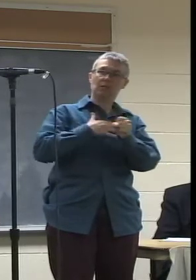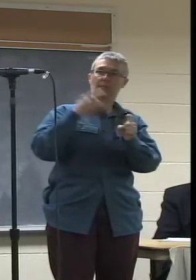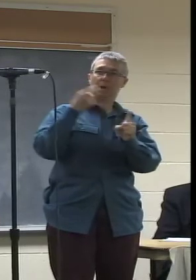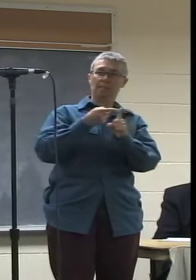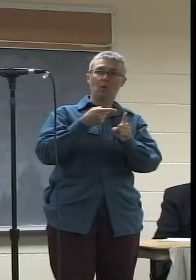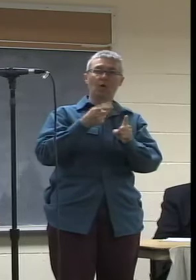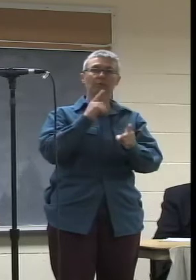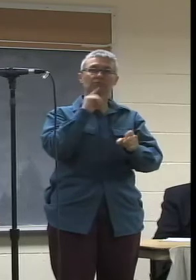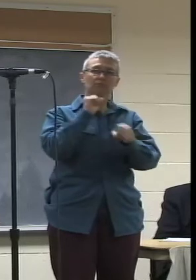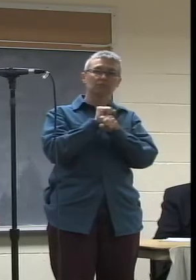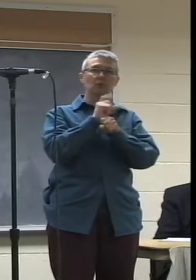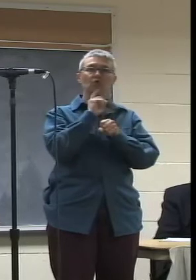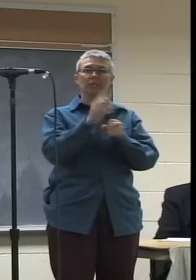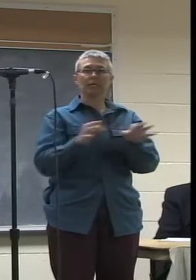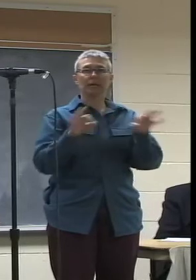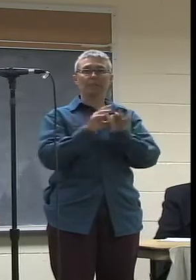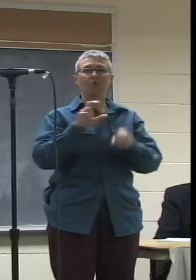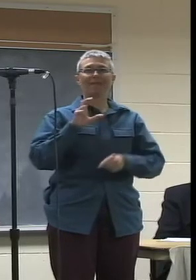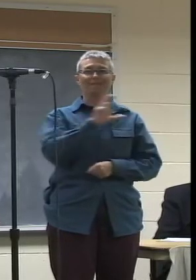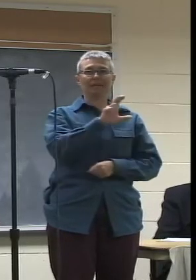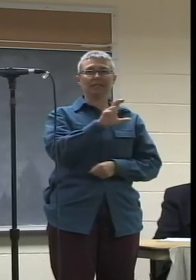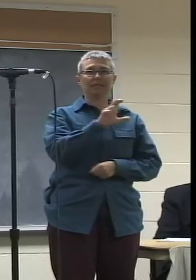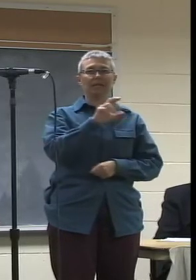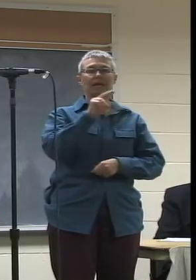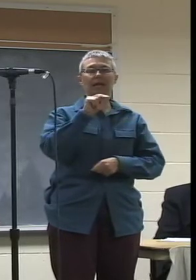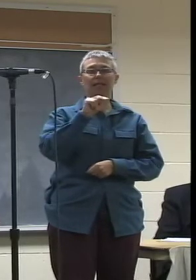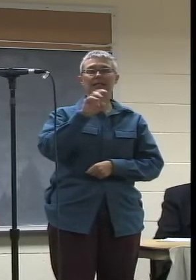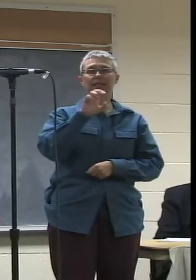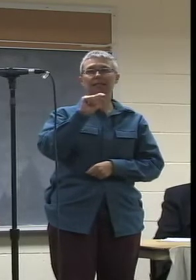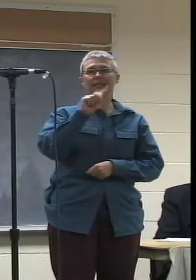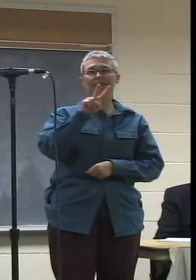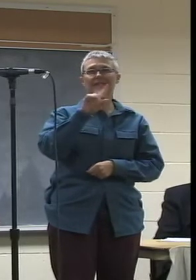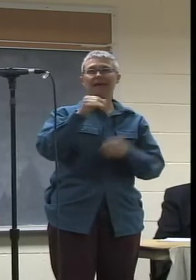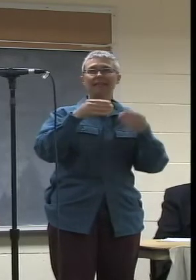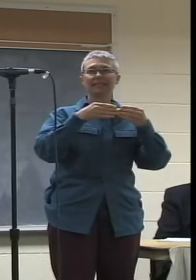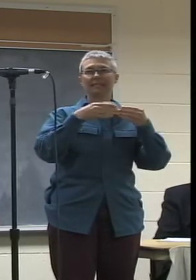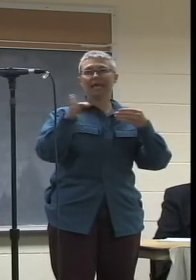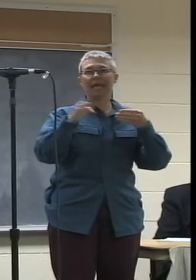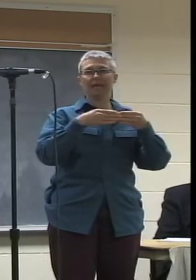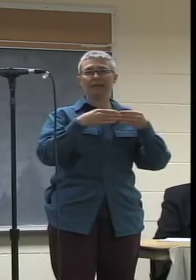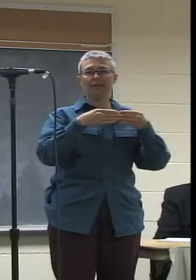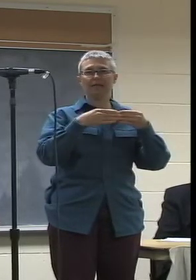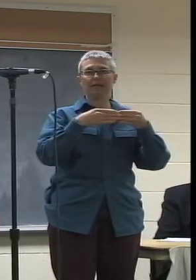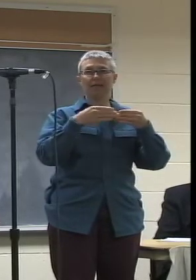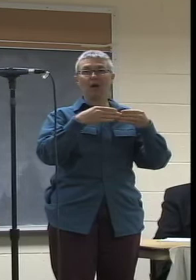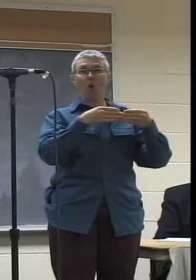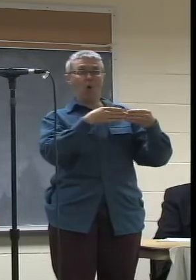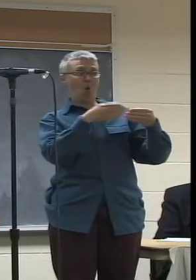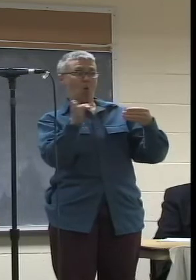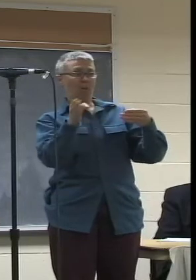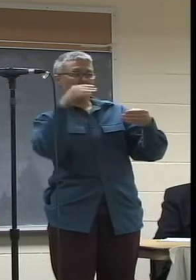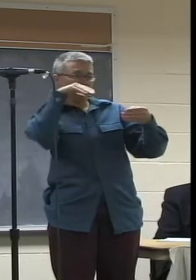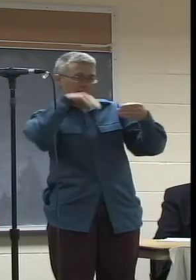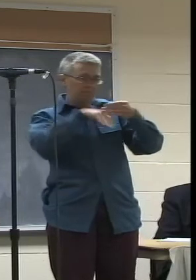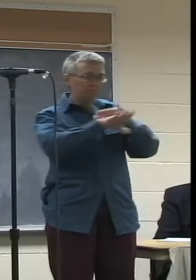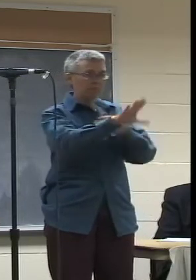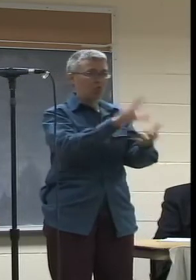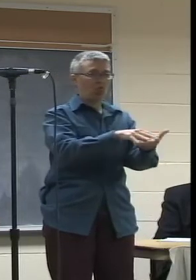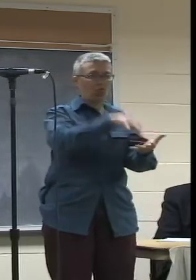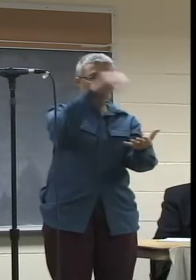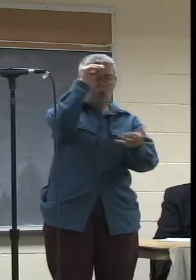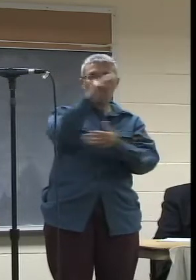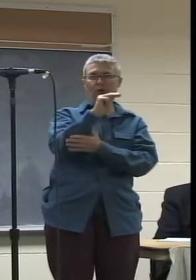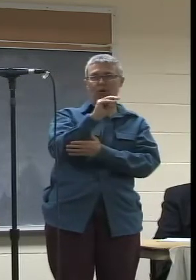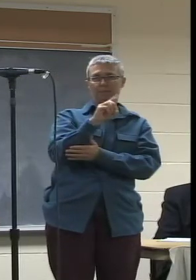know, NCTV is the gateway for that, for people to learn media, anyone to learn